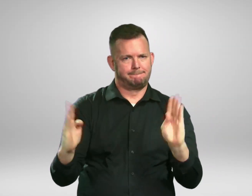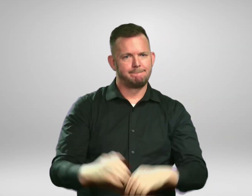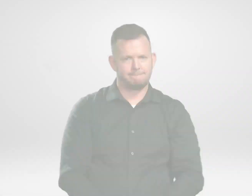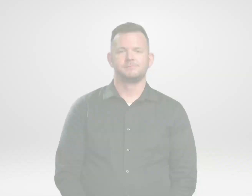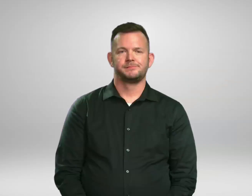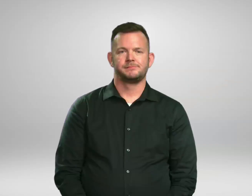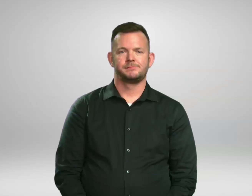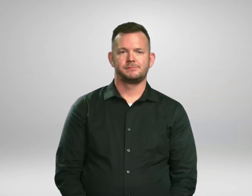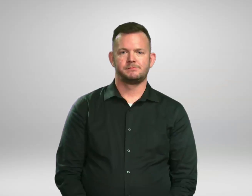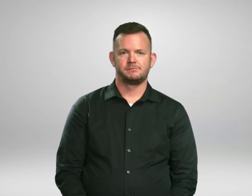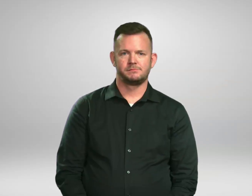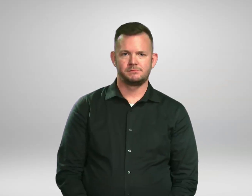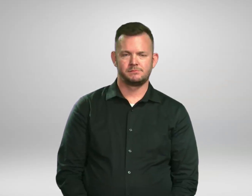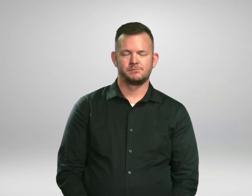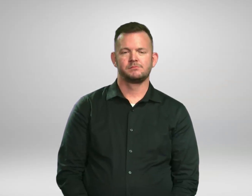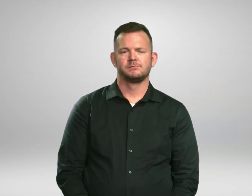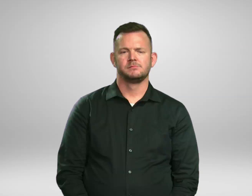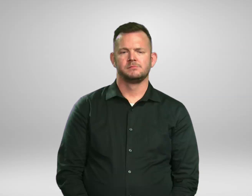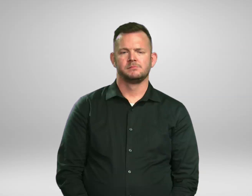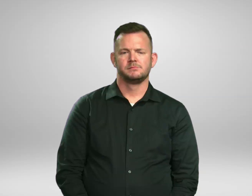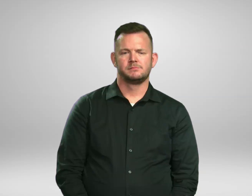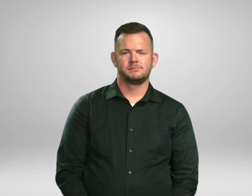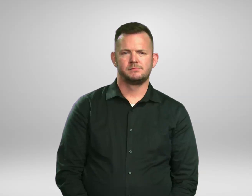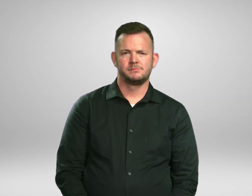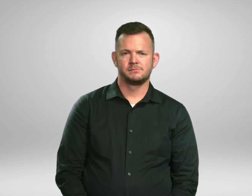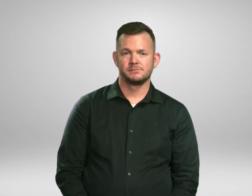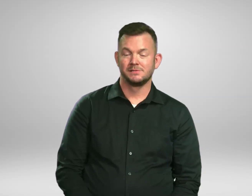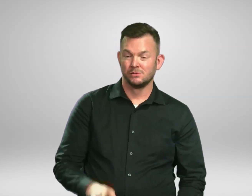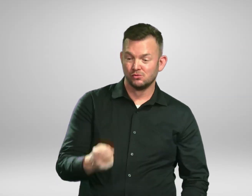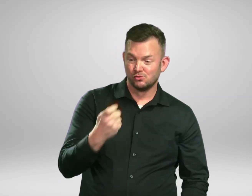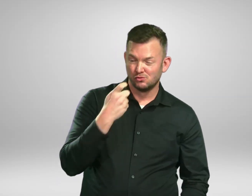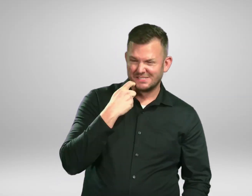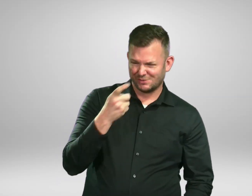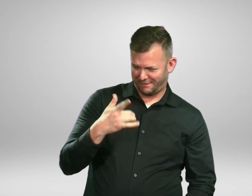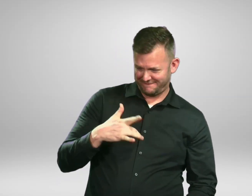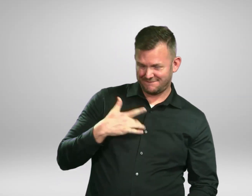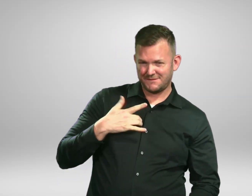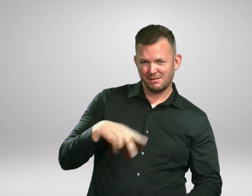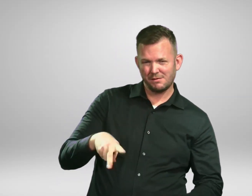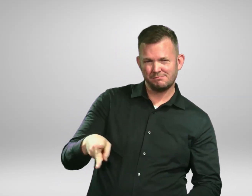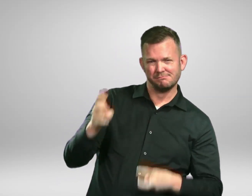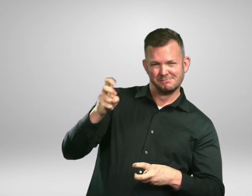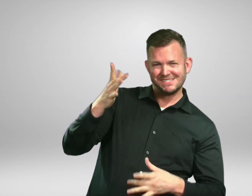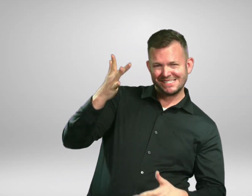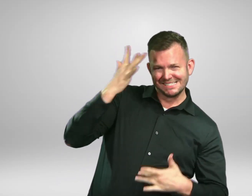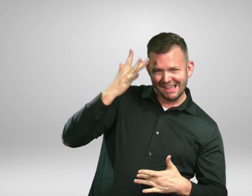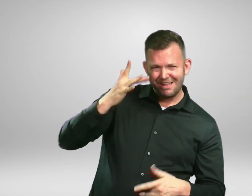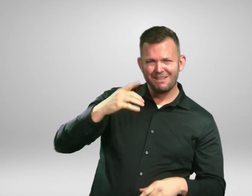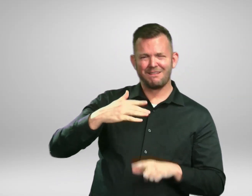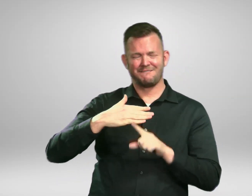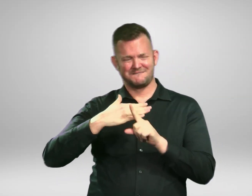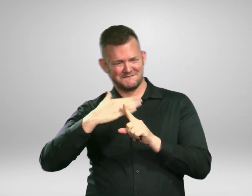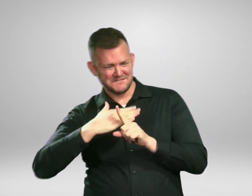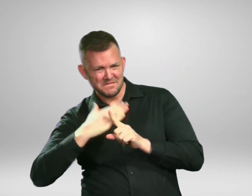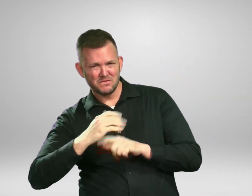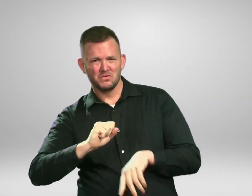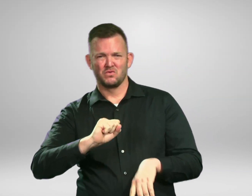Call your health care professional if you feel sick with fever, cough, or have difficulty